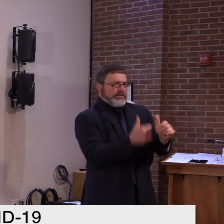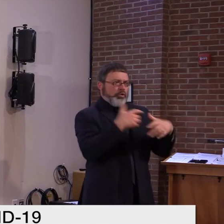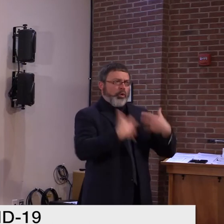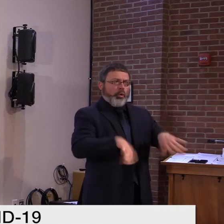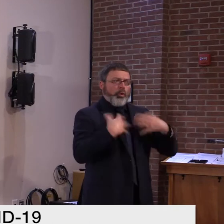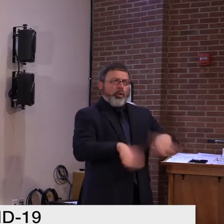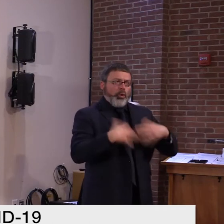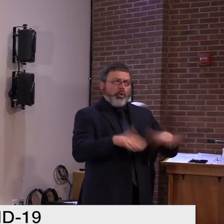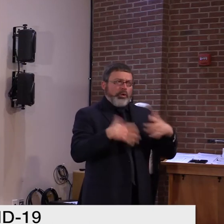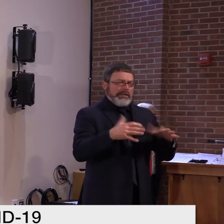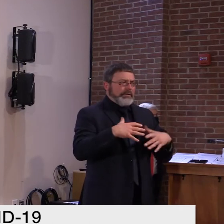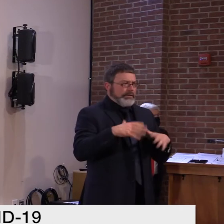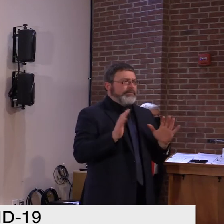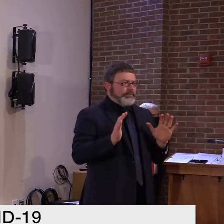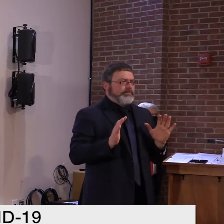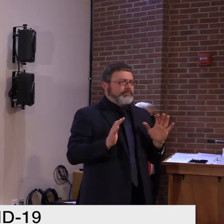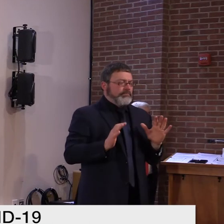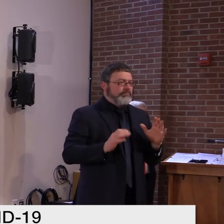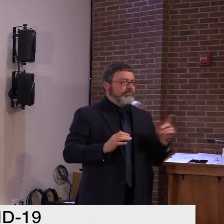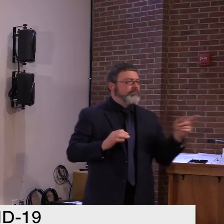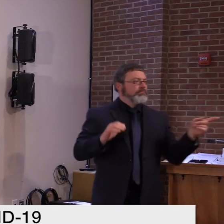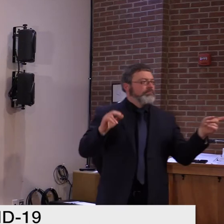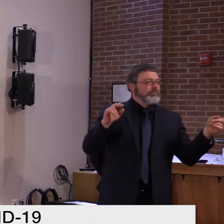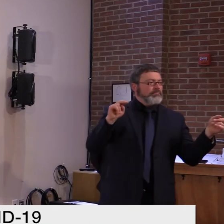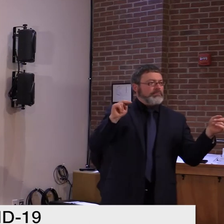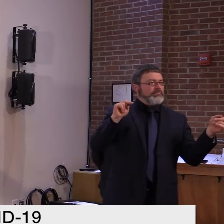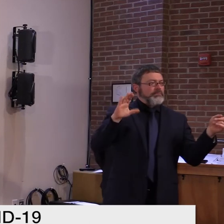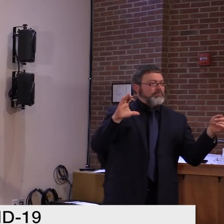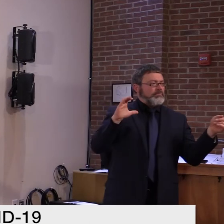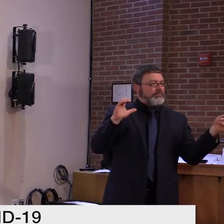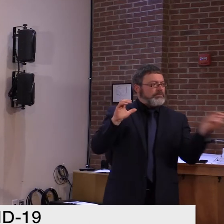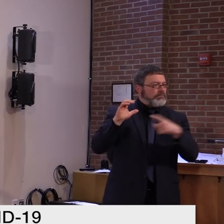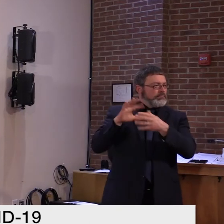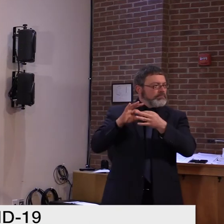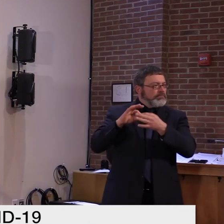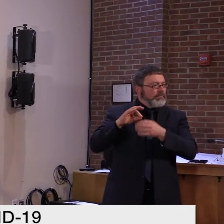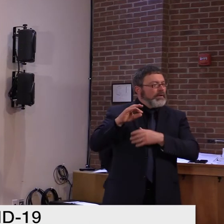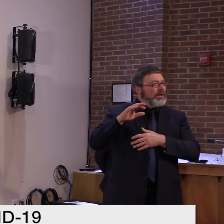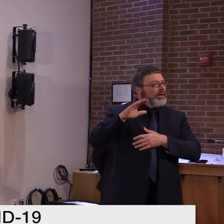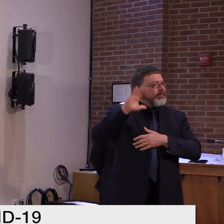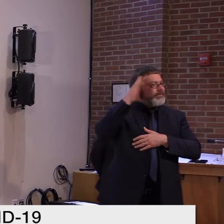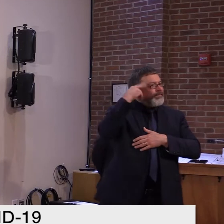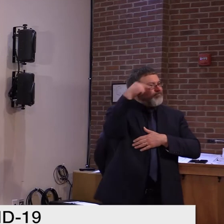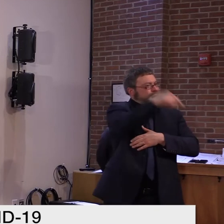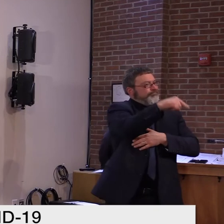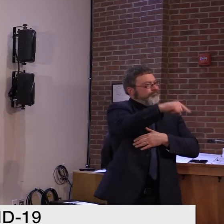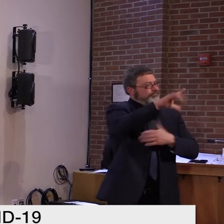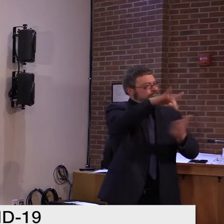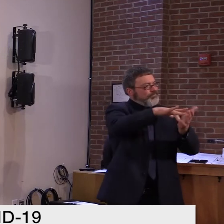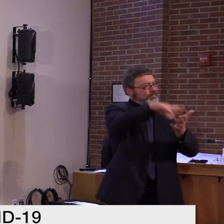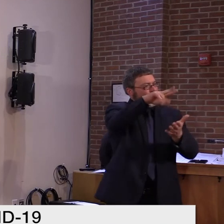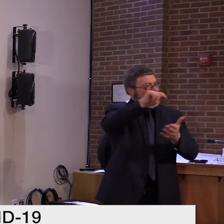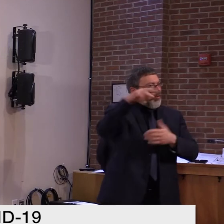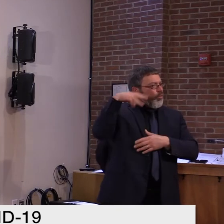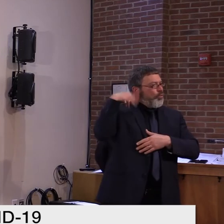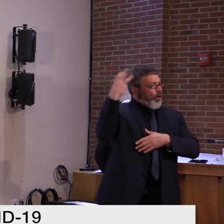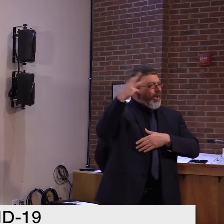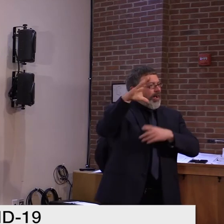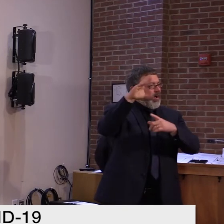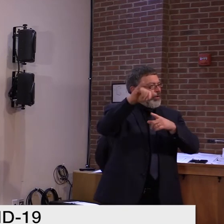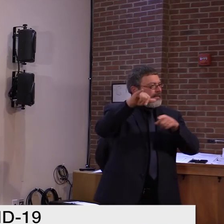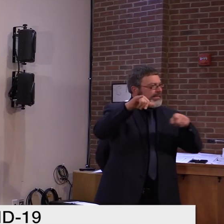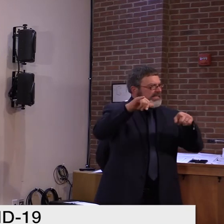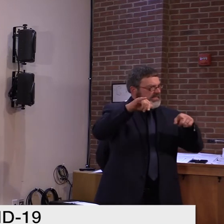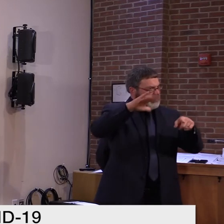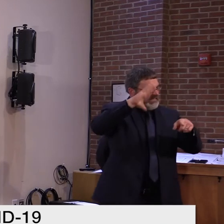And yesterday it sounded like Washington County was a bit startling with the number of positive cases that came out. As we look